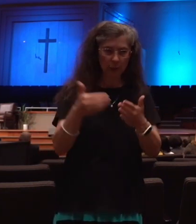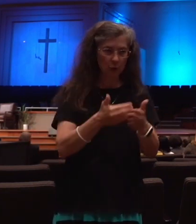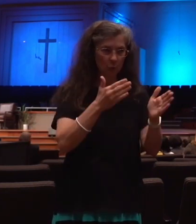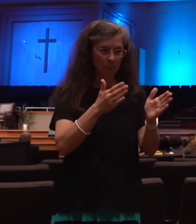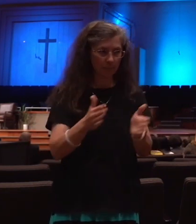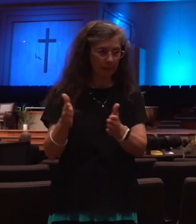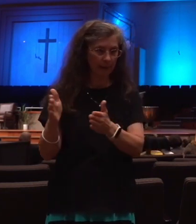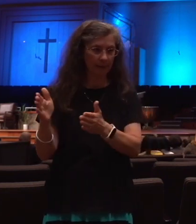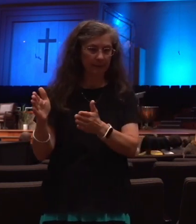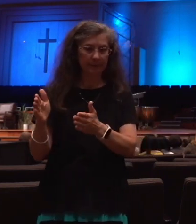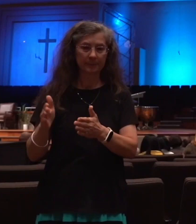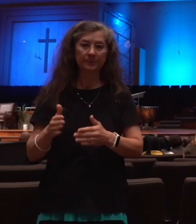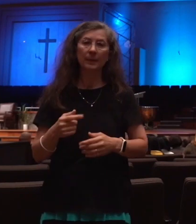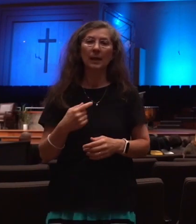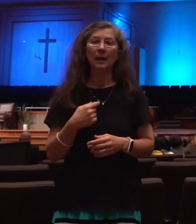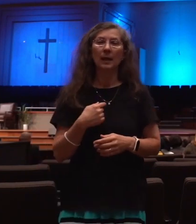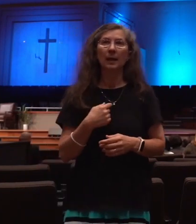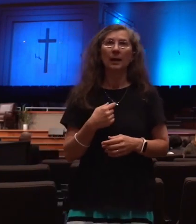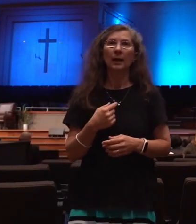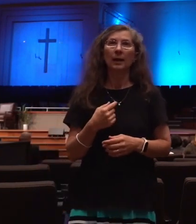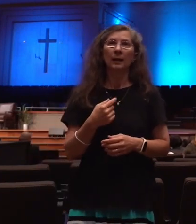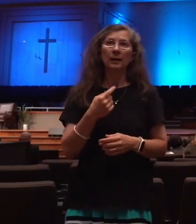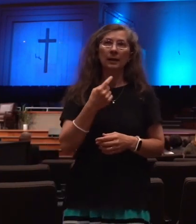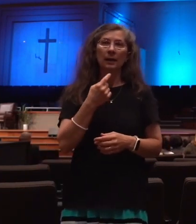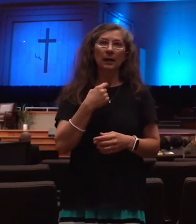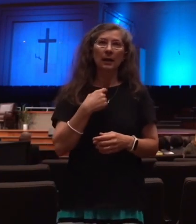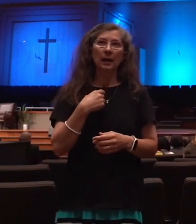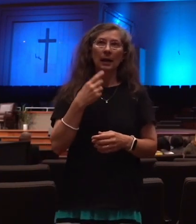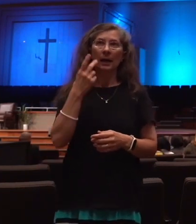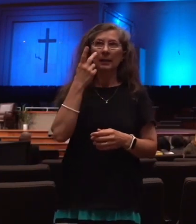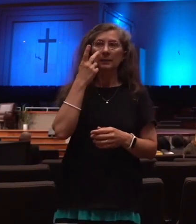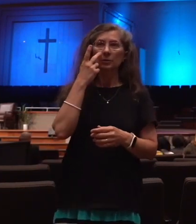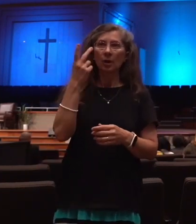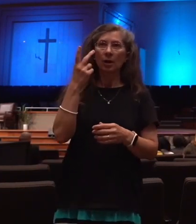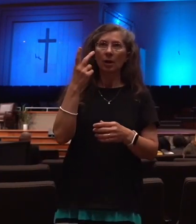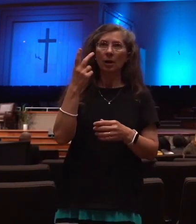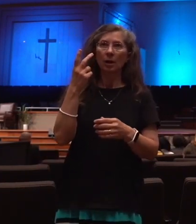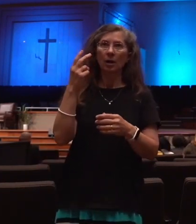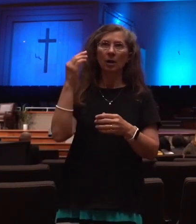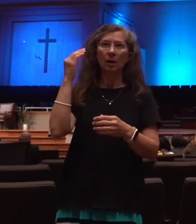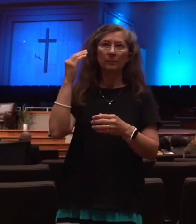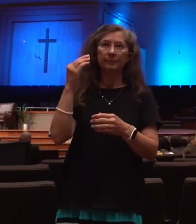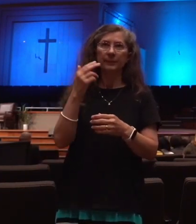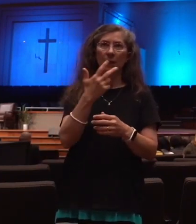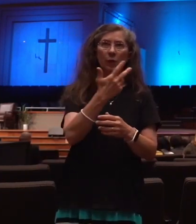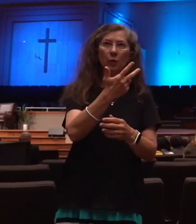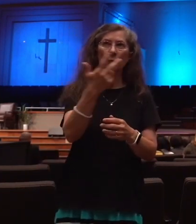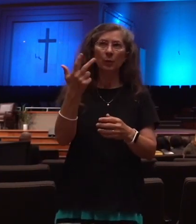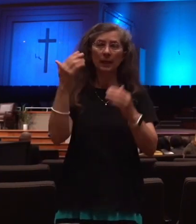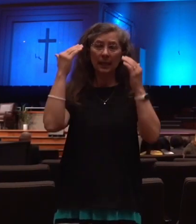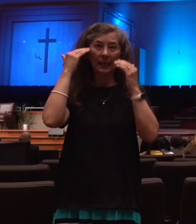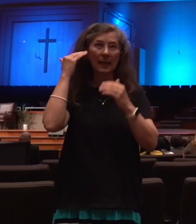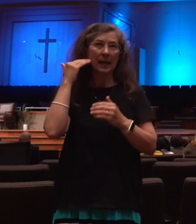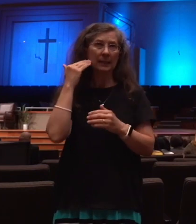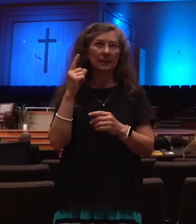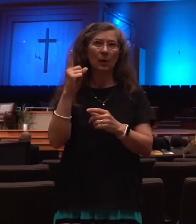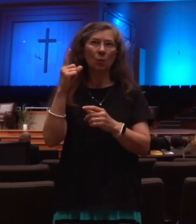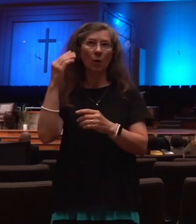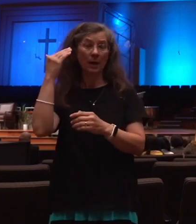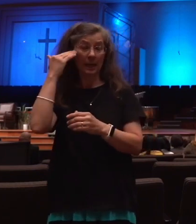says, and I saw one of the heads as it were wounded to death and his deadly wound was healed and all the world wondered